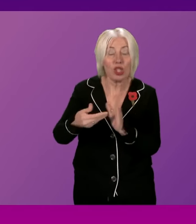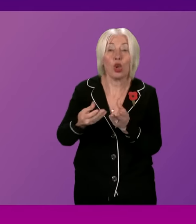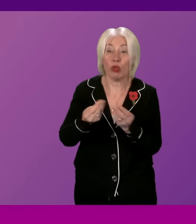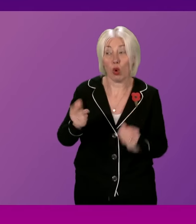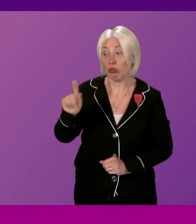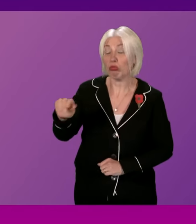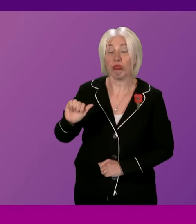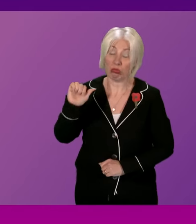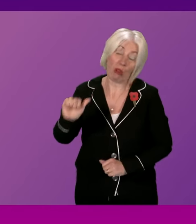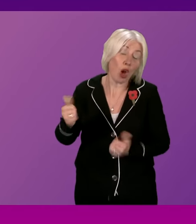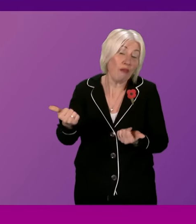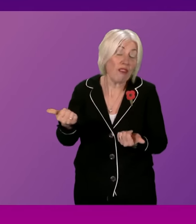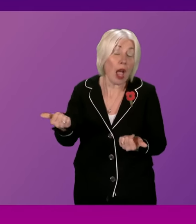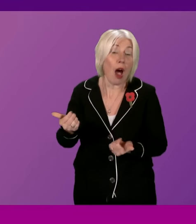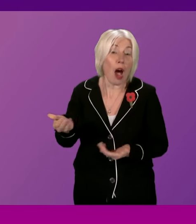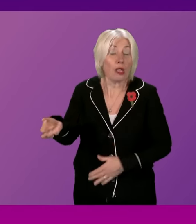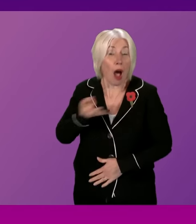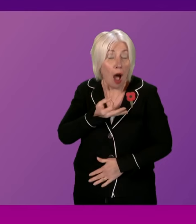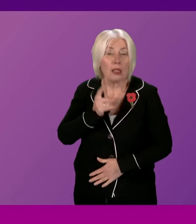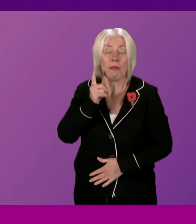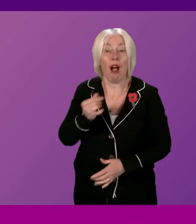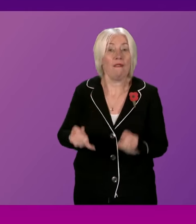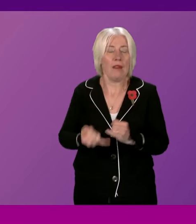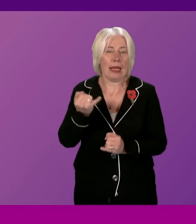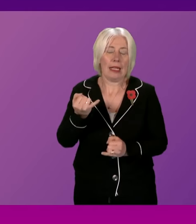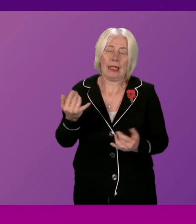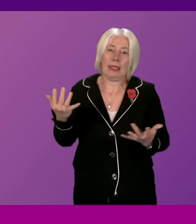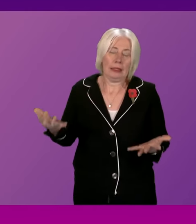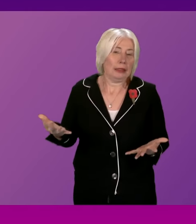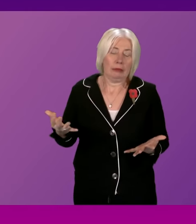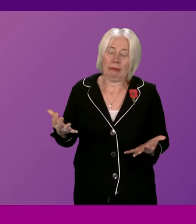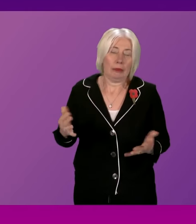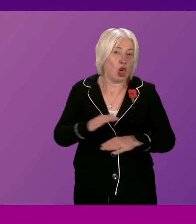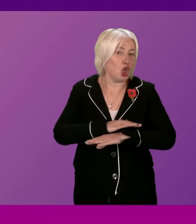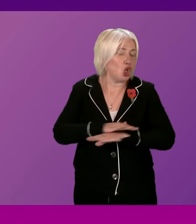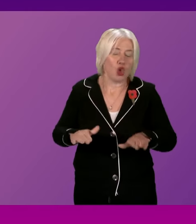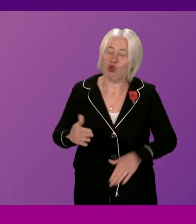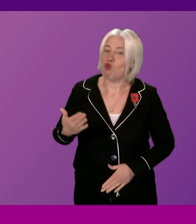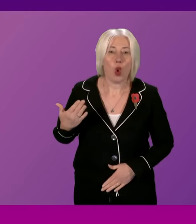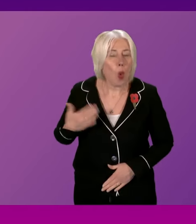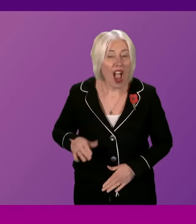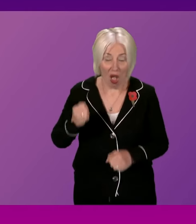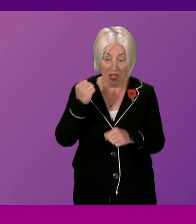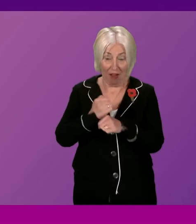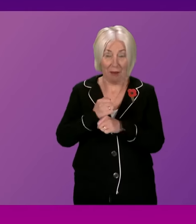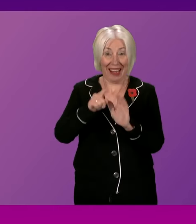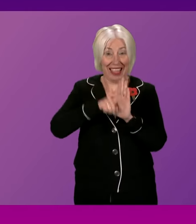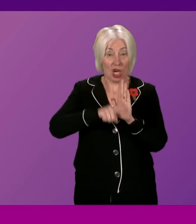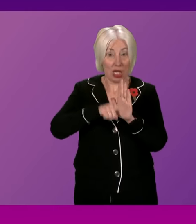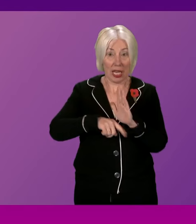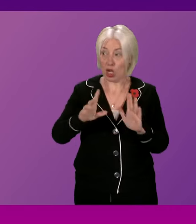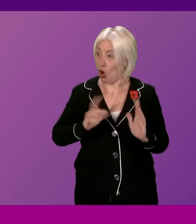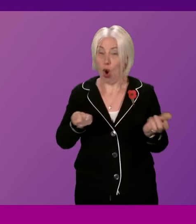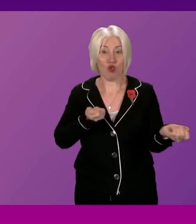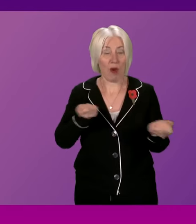fair request. What I would say finally of course is that it should not require government legislation or